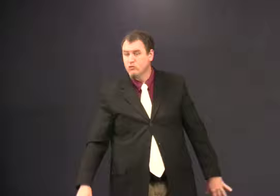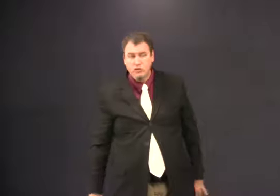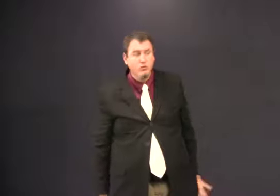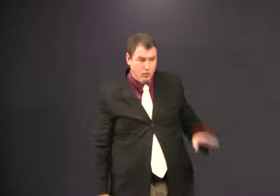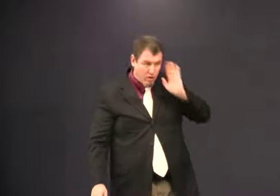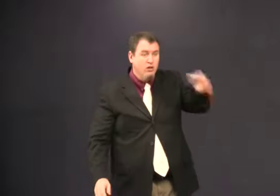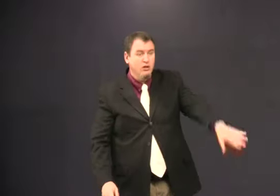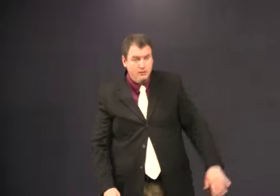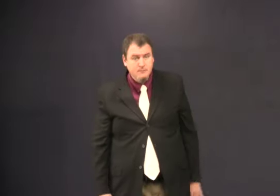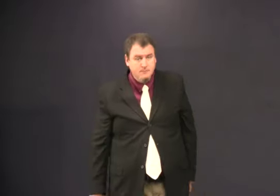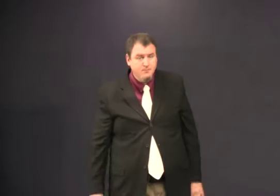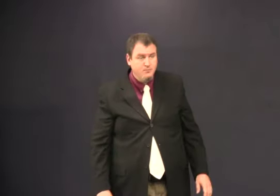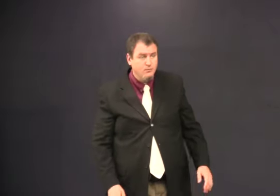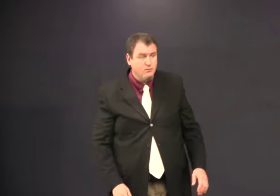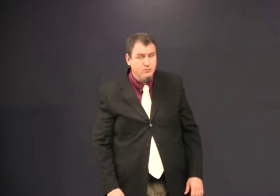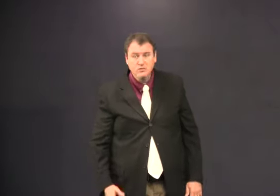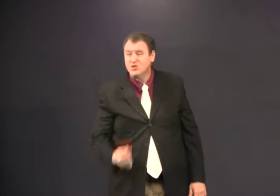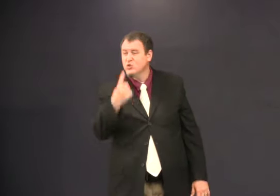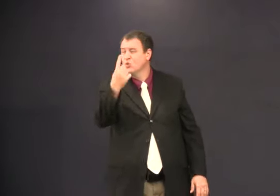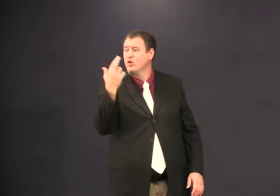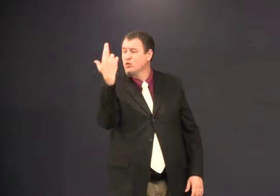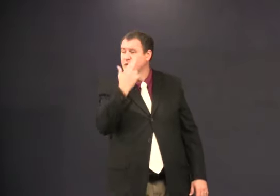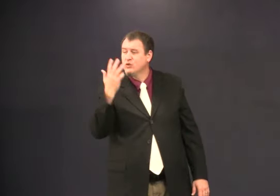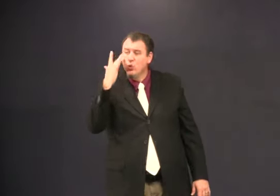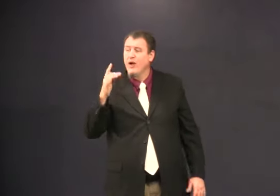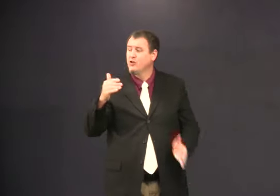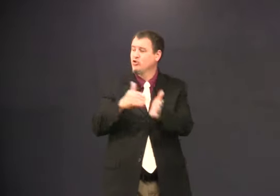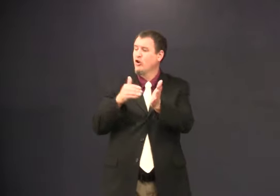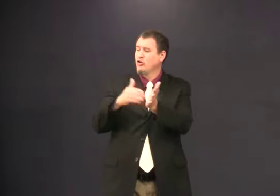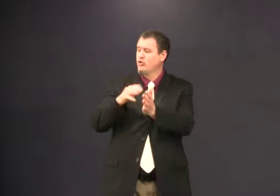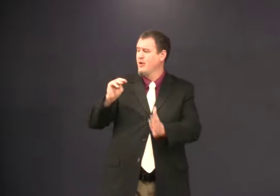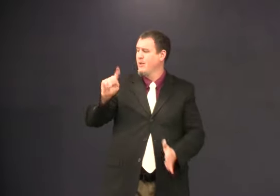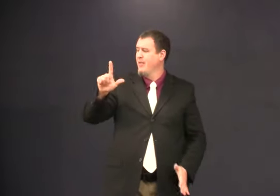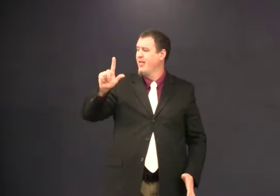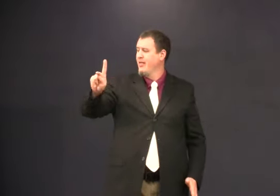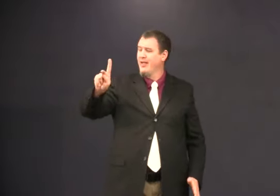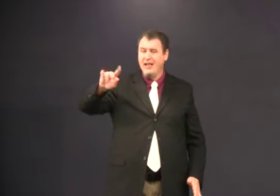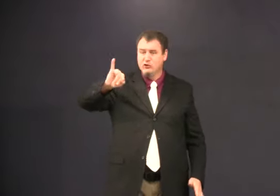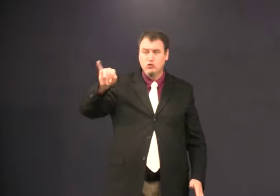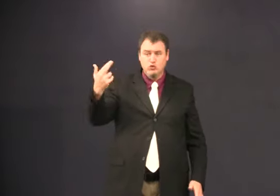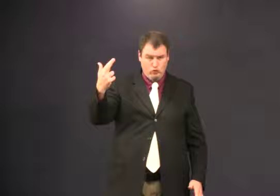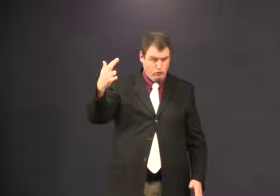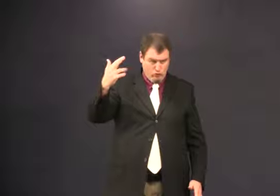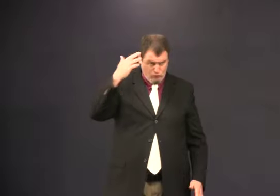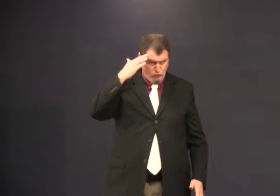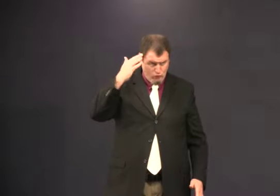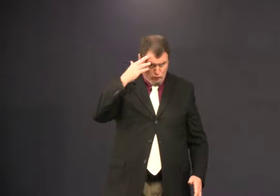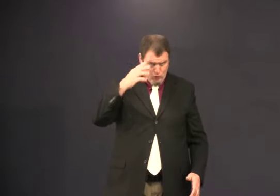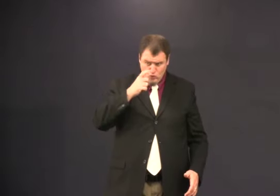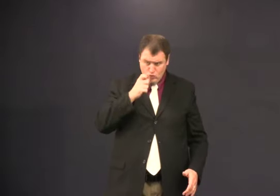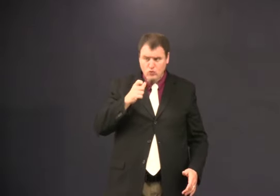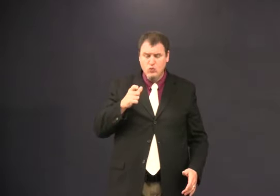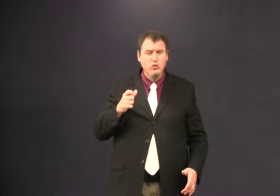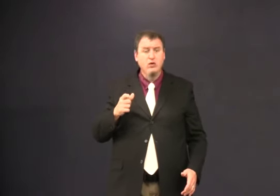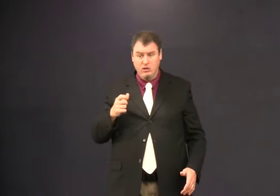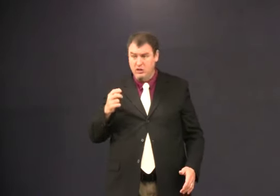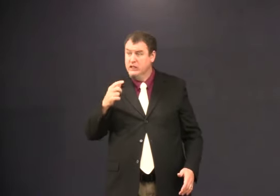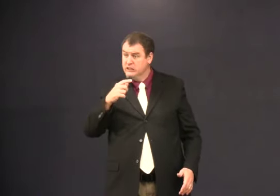in the future they would be free. And one reason why Dr. Martin Luther King didn't know who that